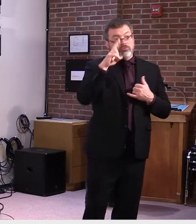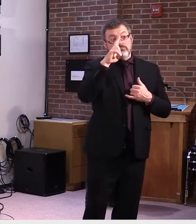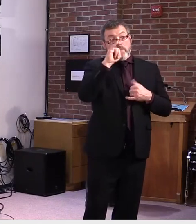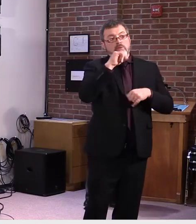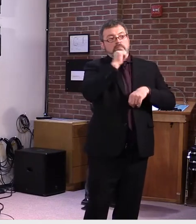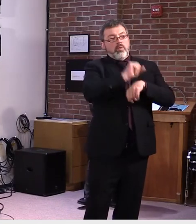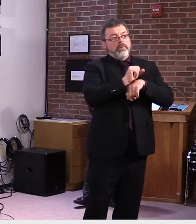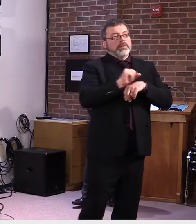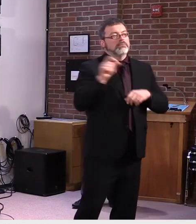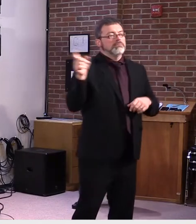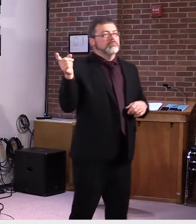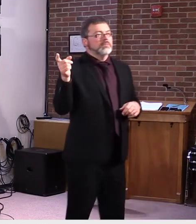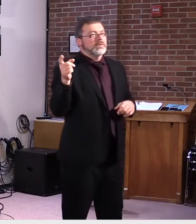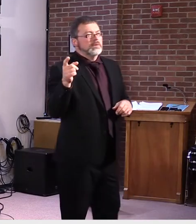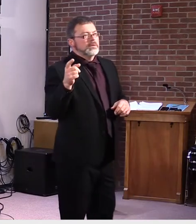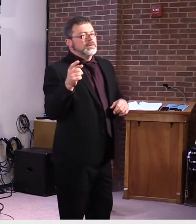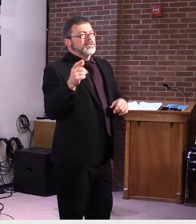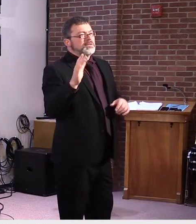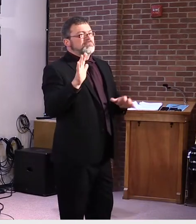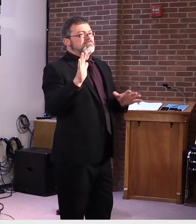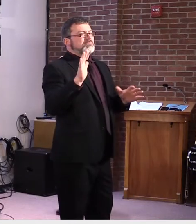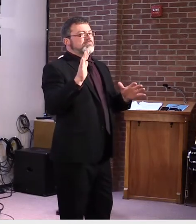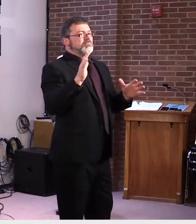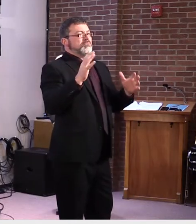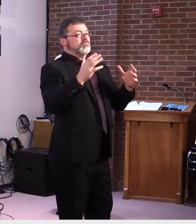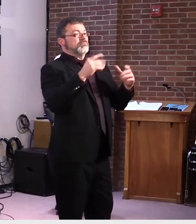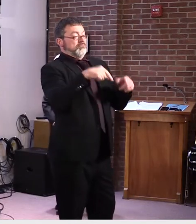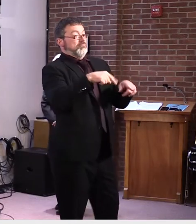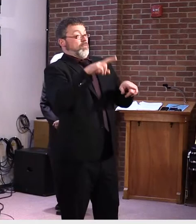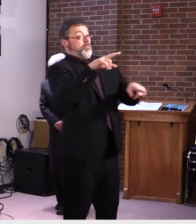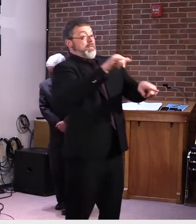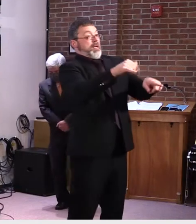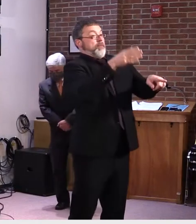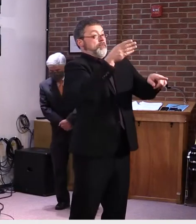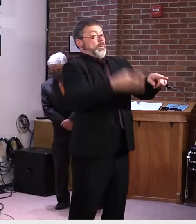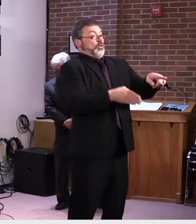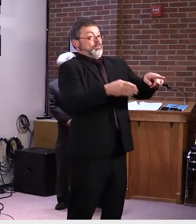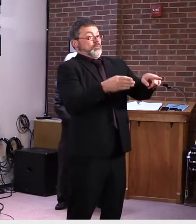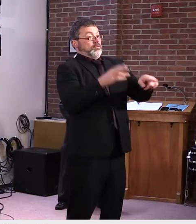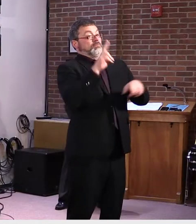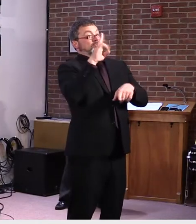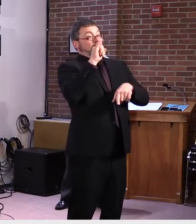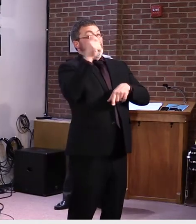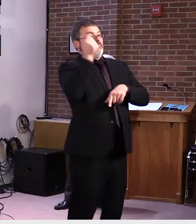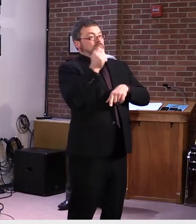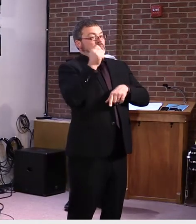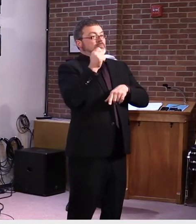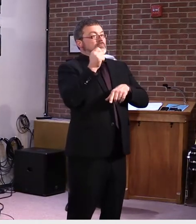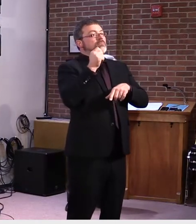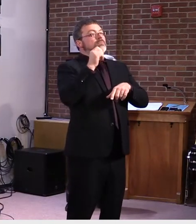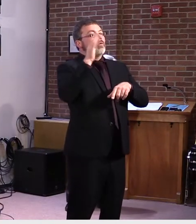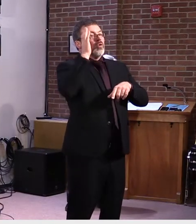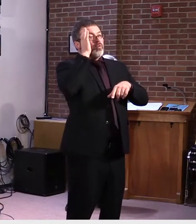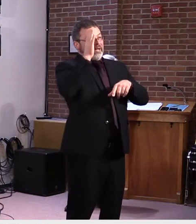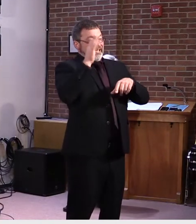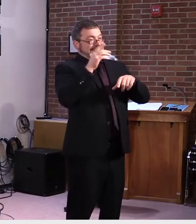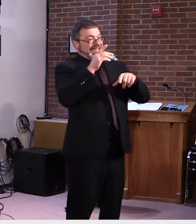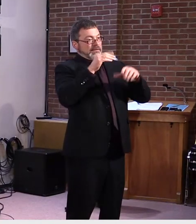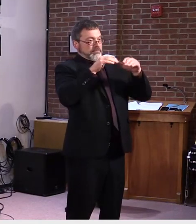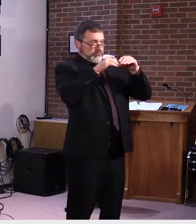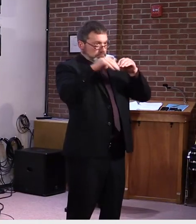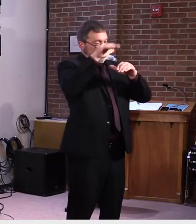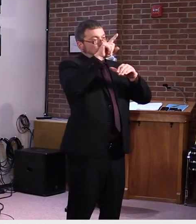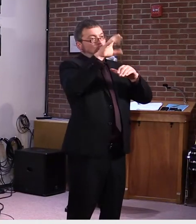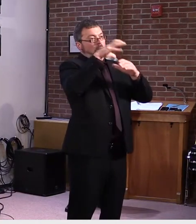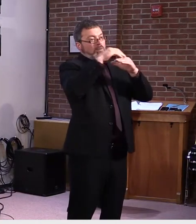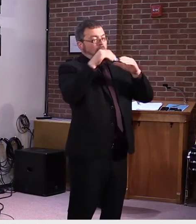$100, uh, it would be getting that, those dollars. Um, so it, it wouldn't be much less than the